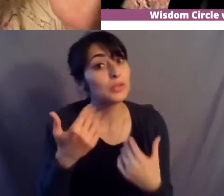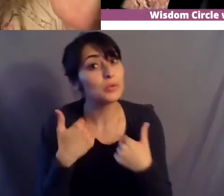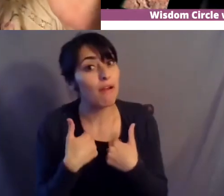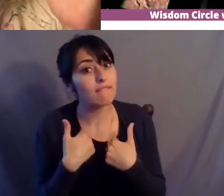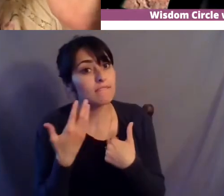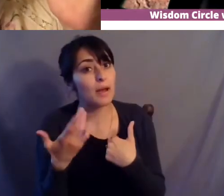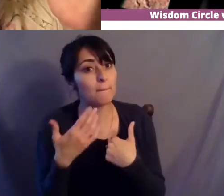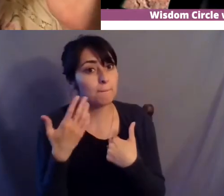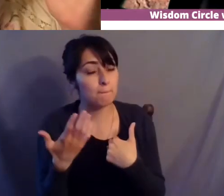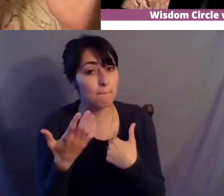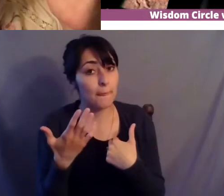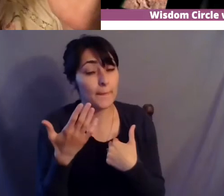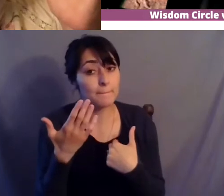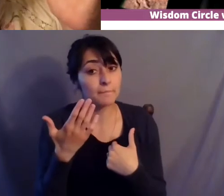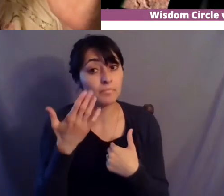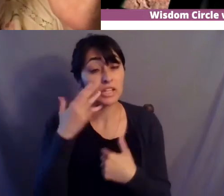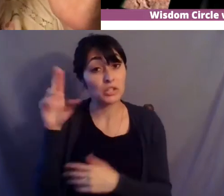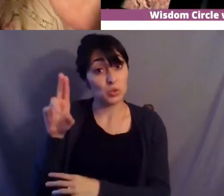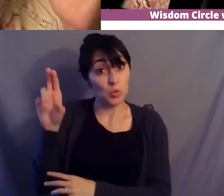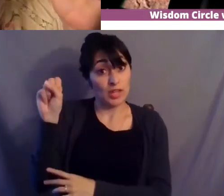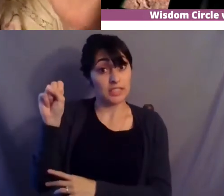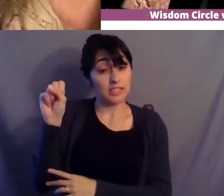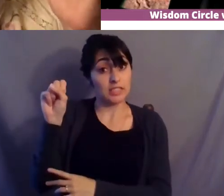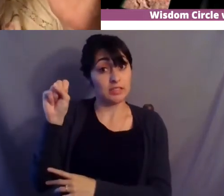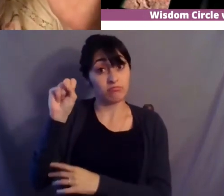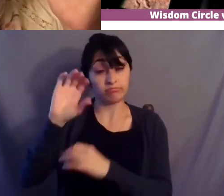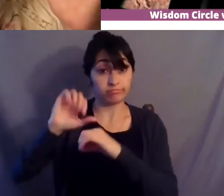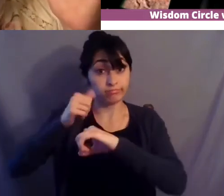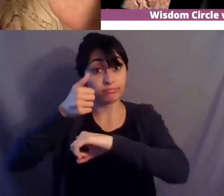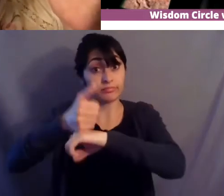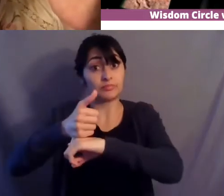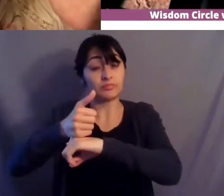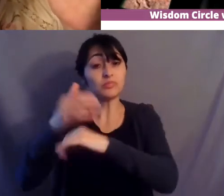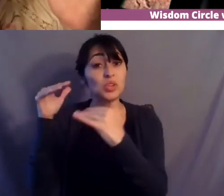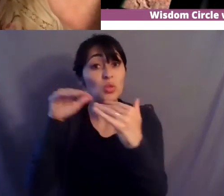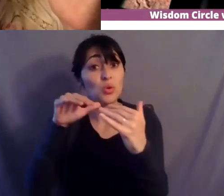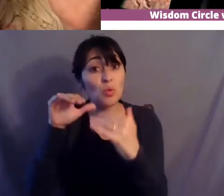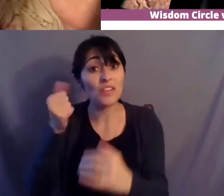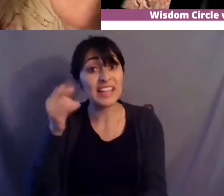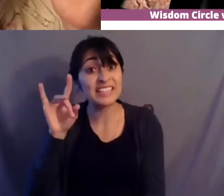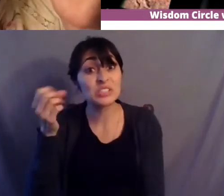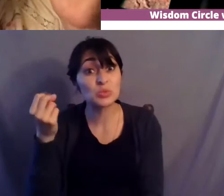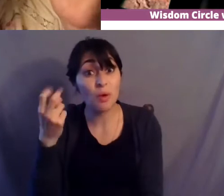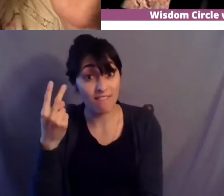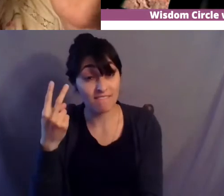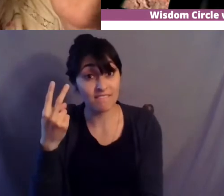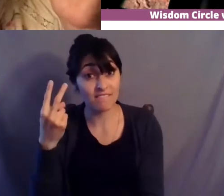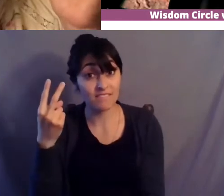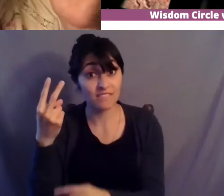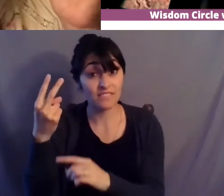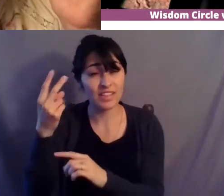um by the time the u.s gets set up wins the war of 1812 just think about this um